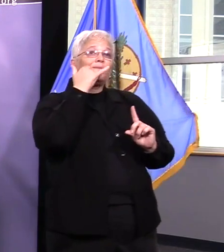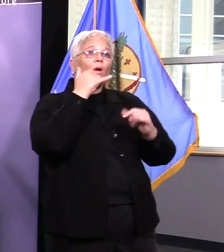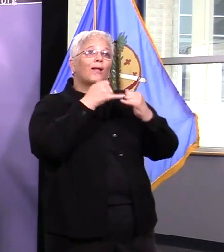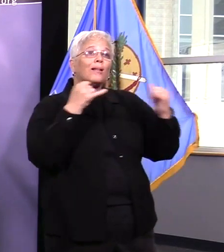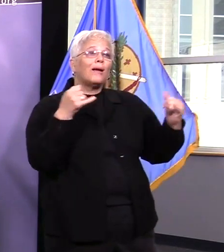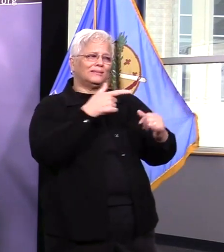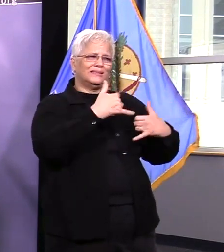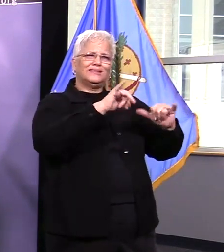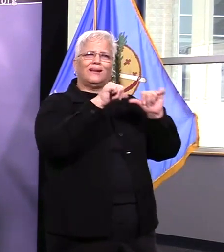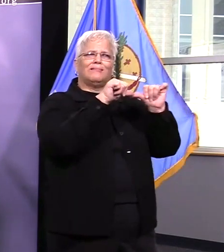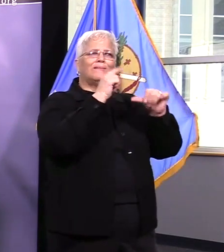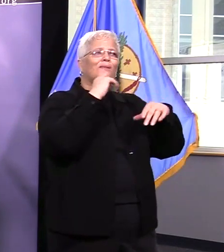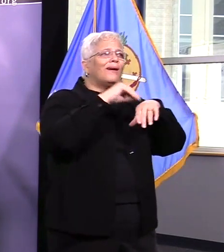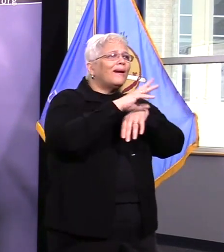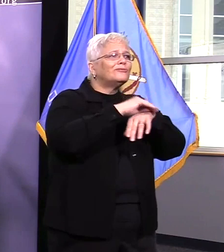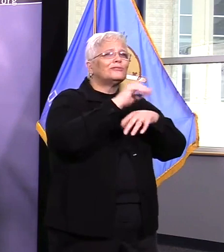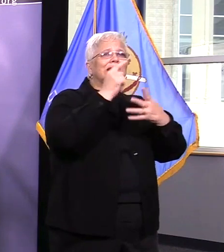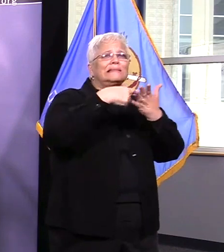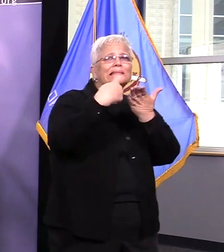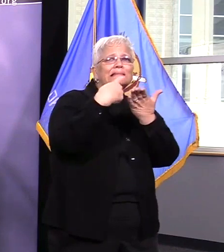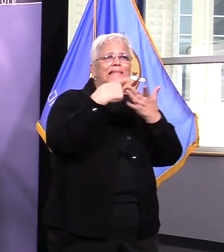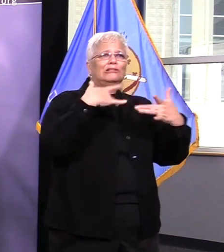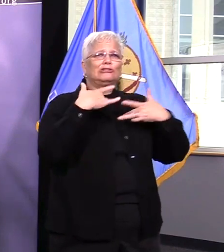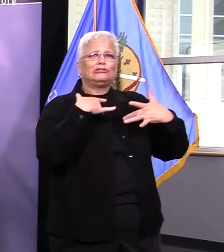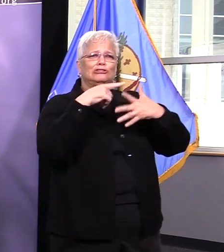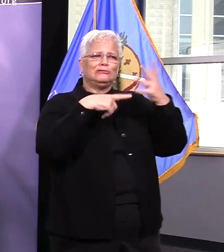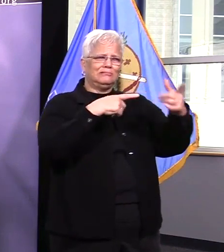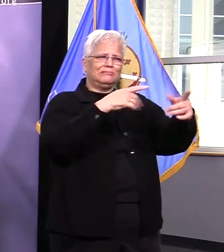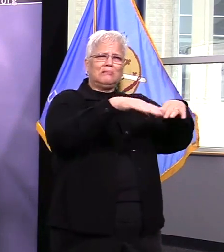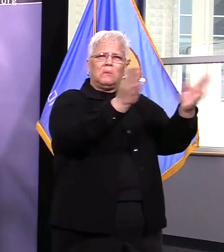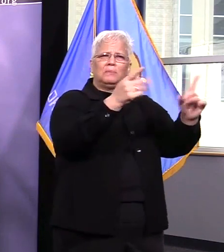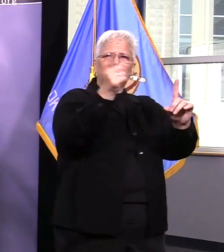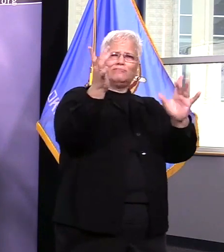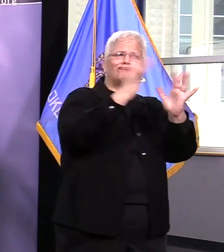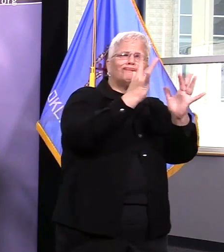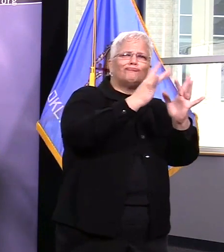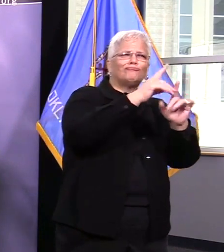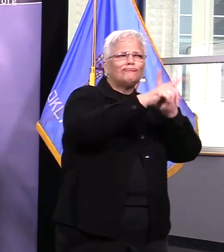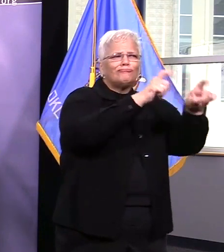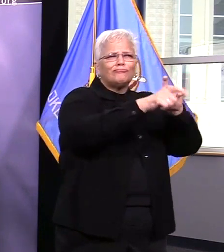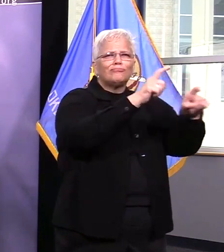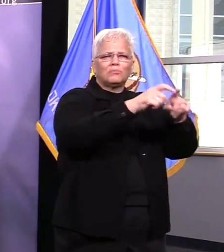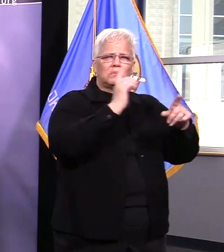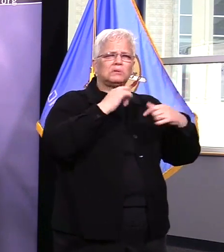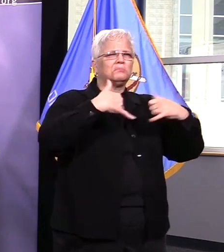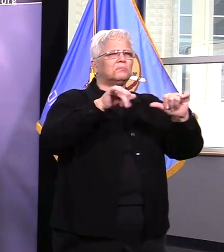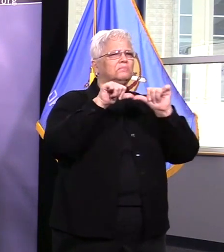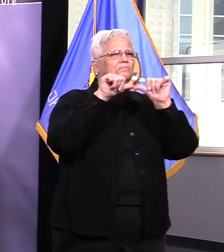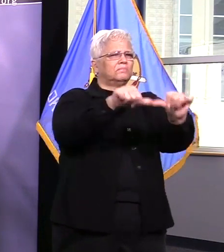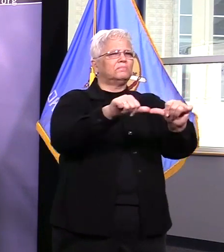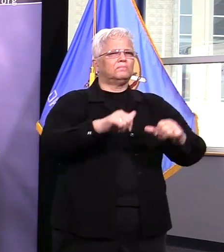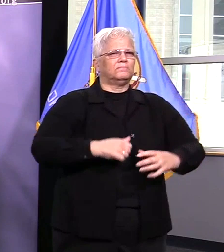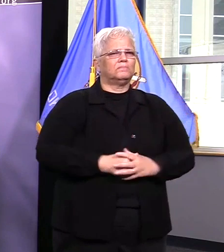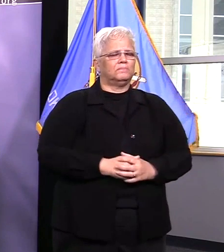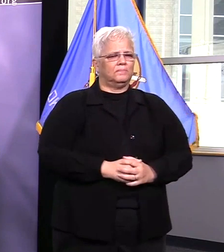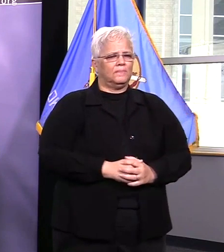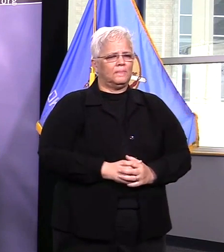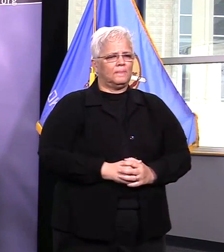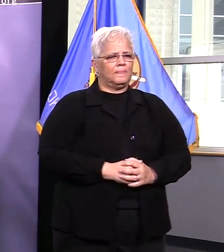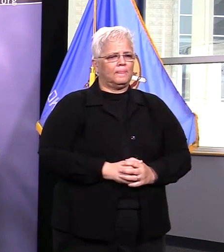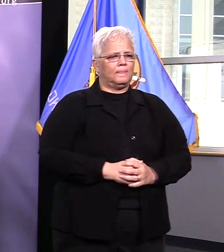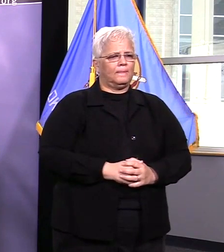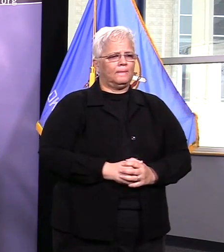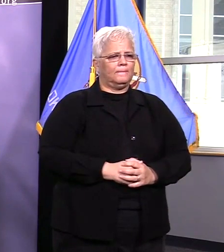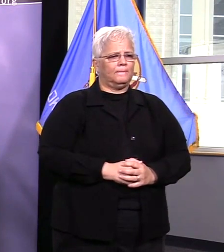fill out those petitions and this is the vital part deliver those filled out petitions to the safety center so